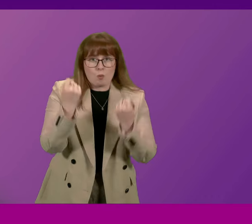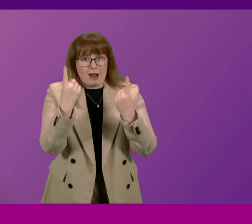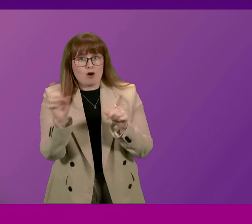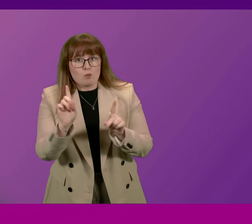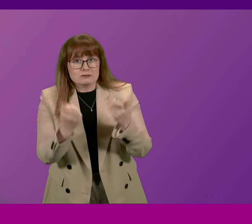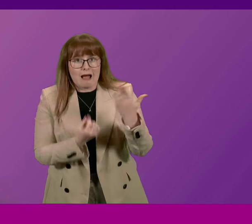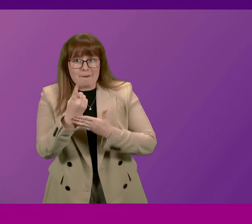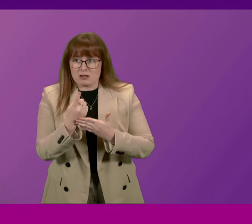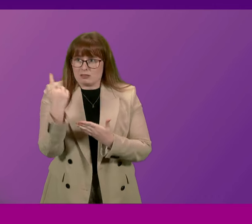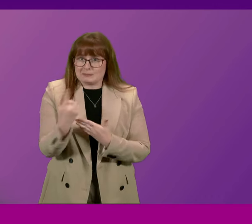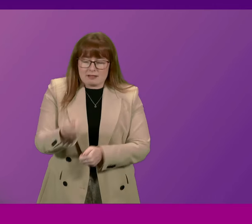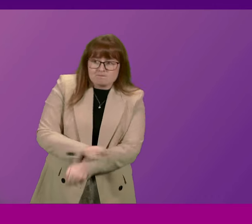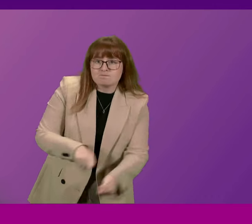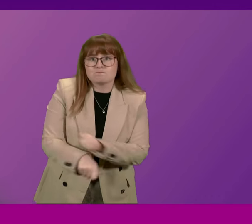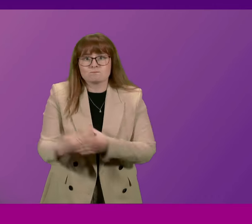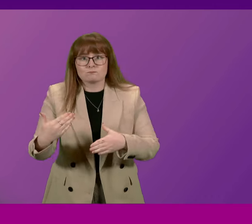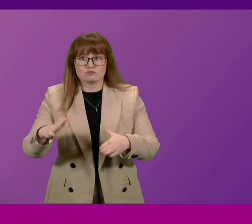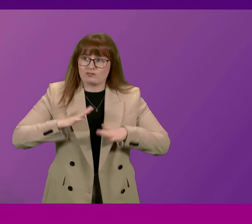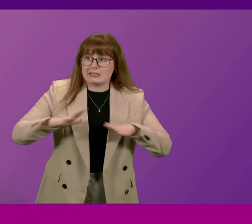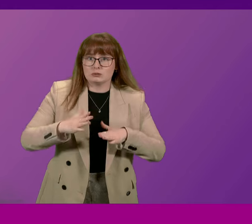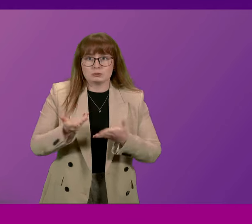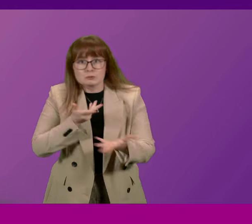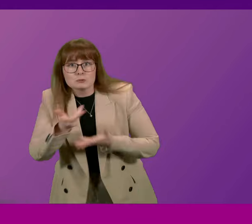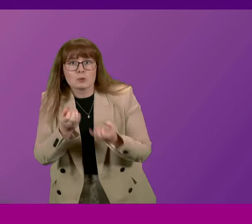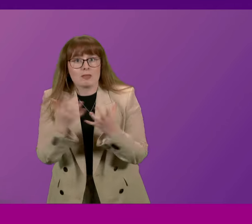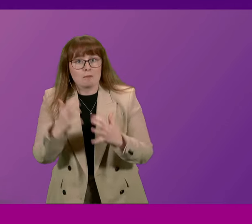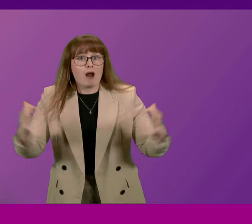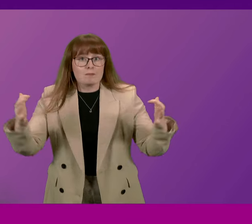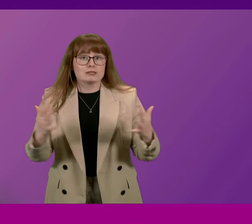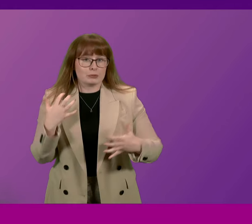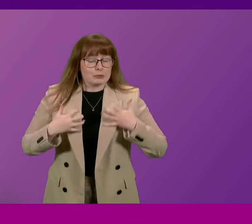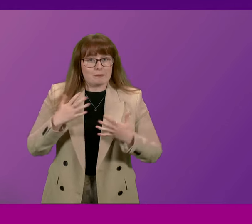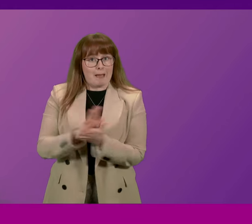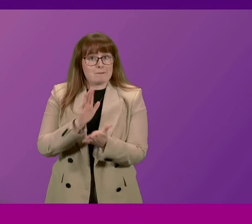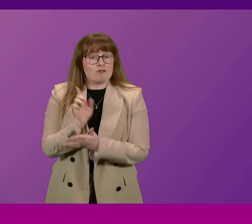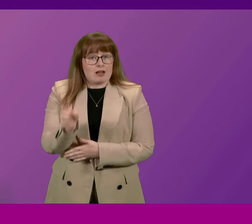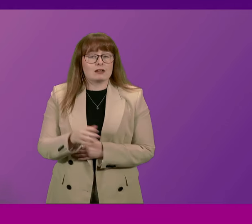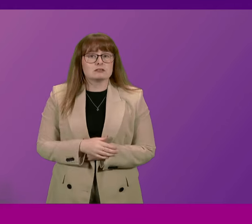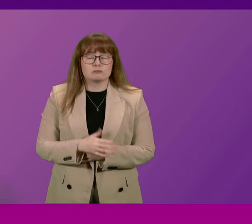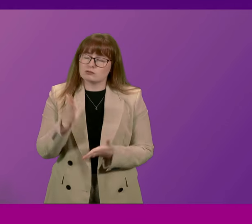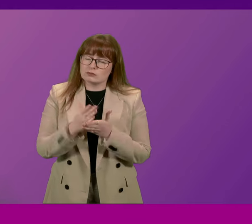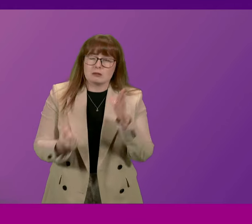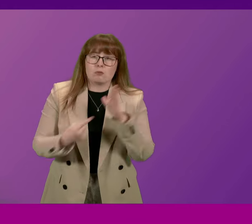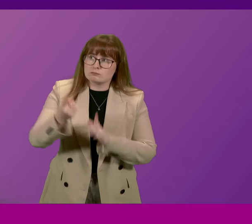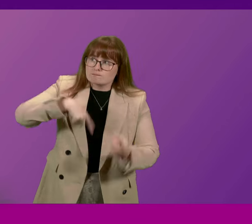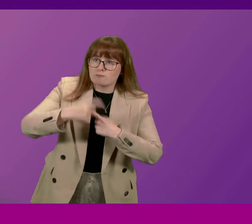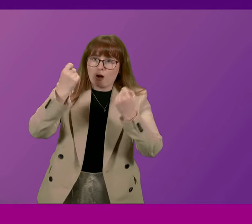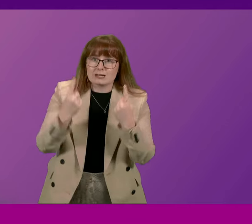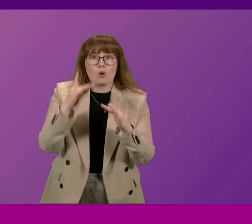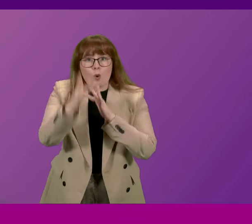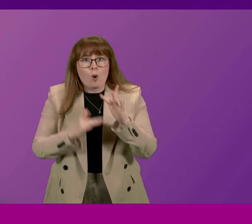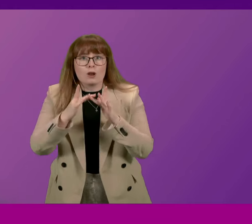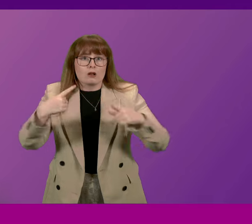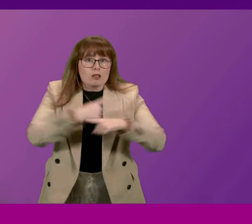are taking action themselves, that they are keen to engage in our democratic processes. It's essential that we understand the impact that online harms such as